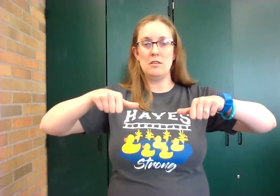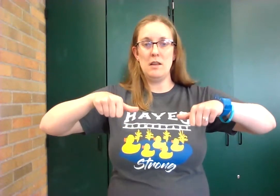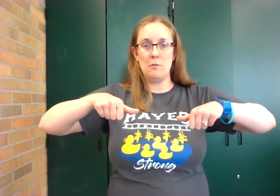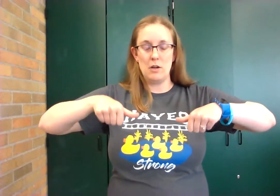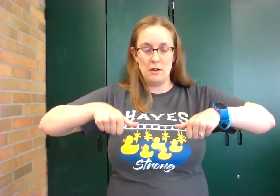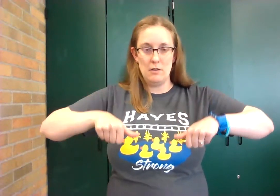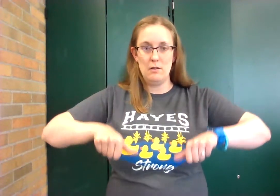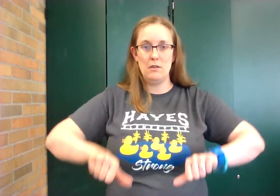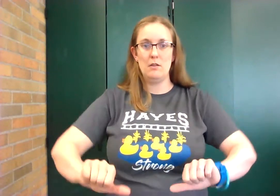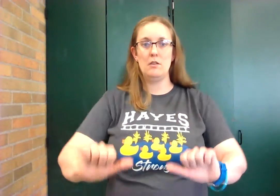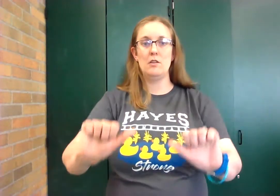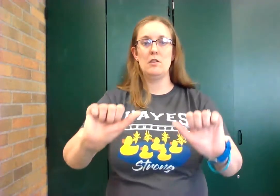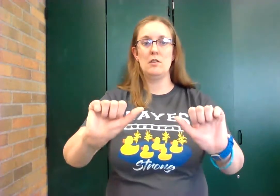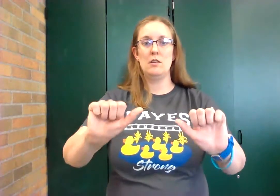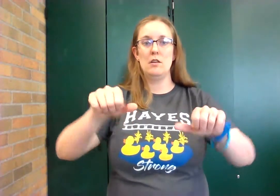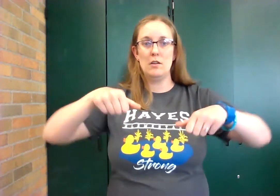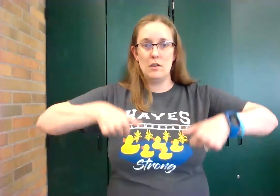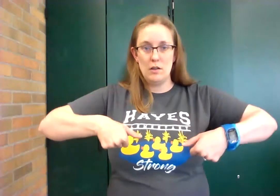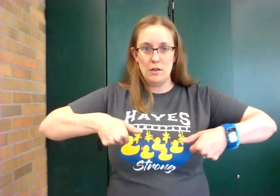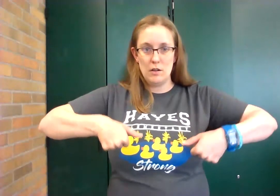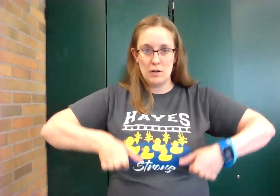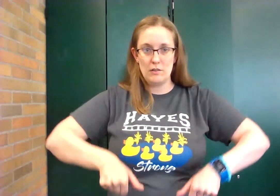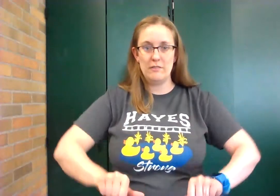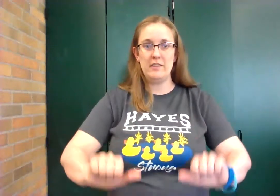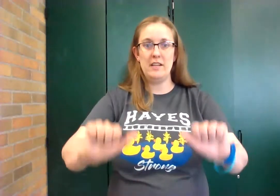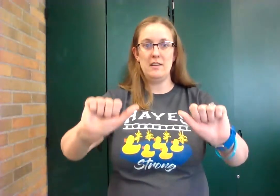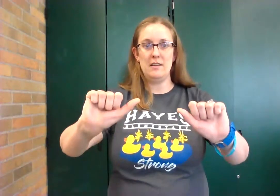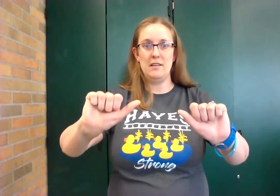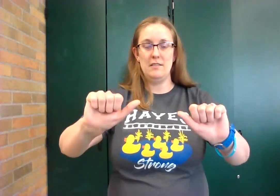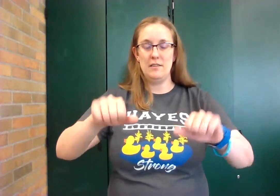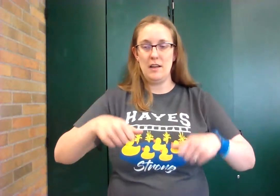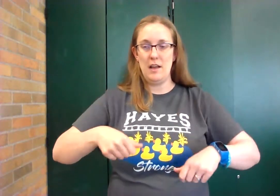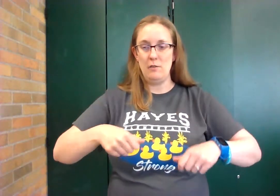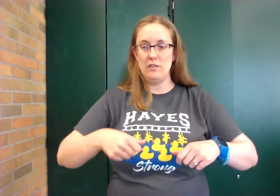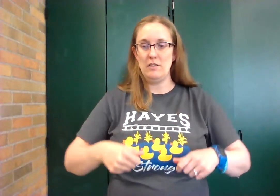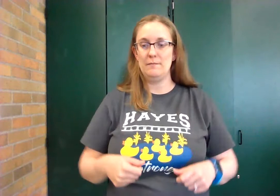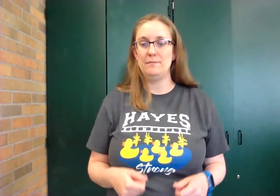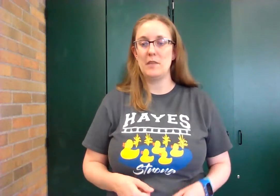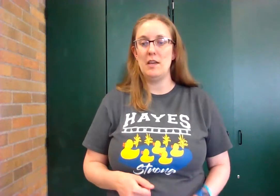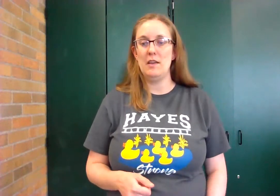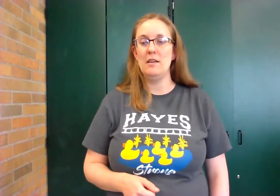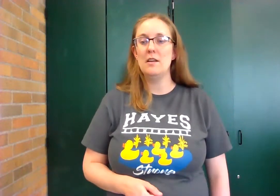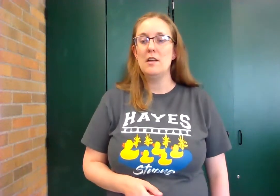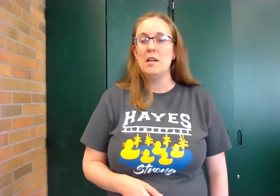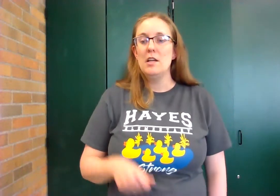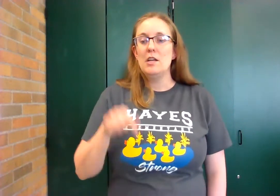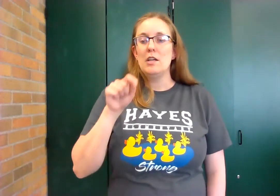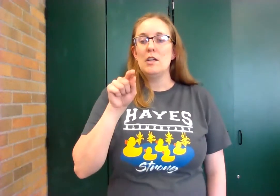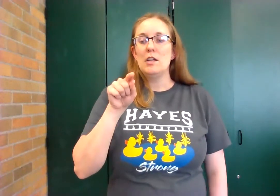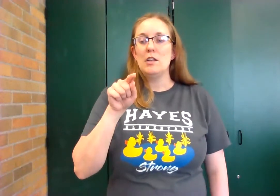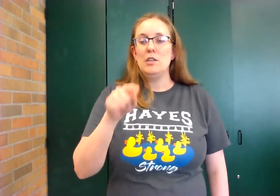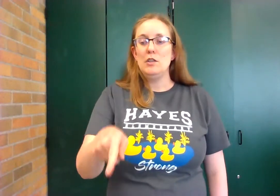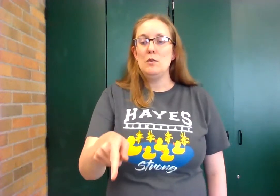and we're gonna curve it out okay you